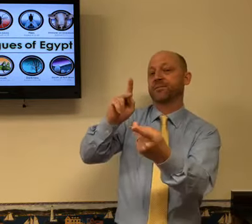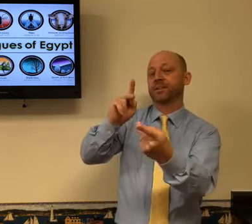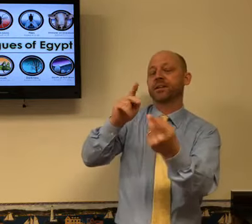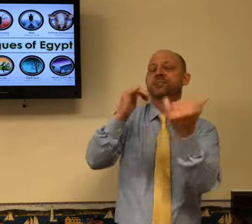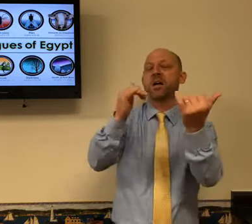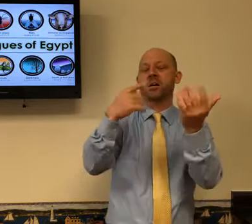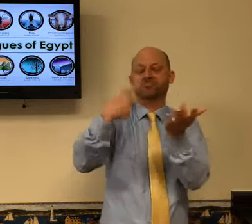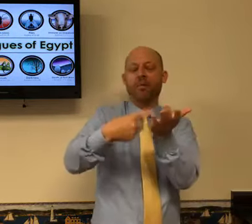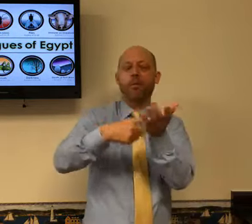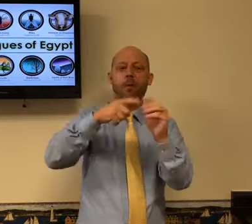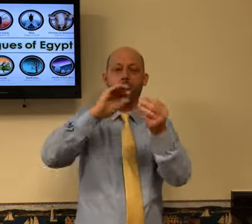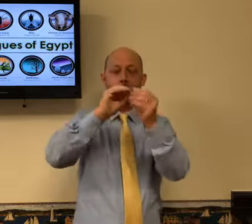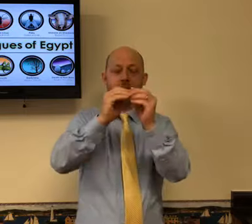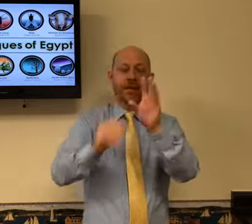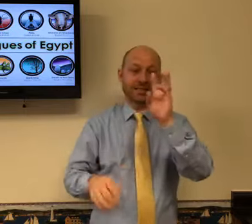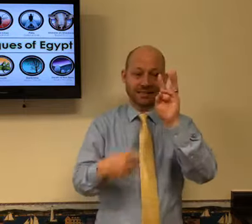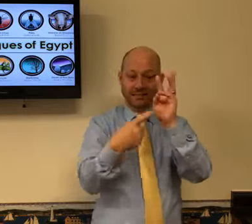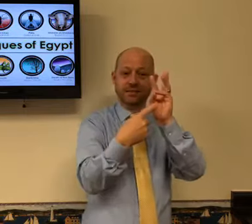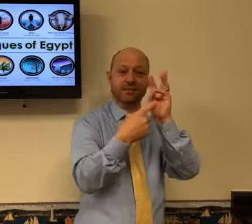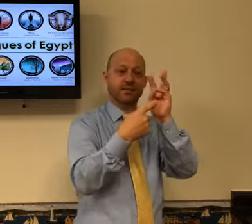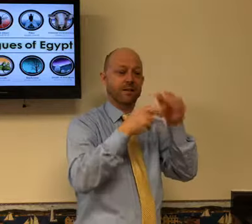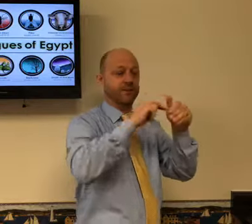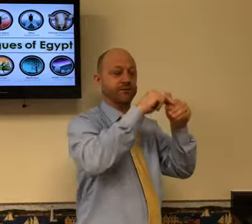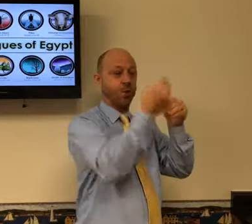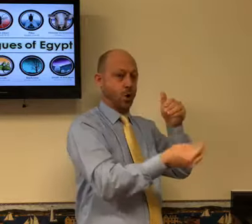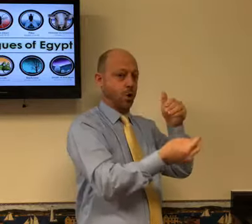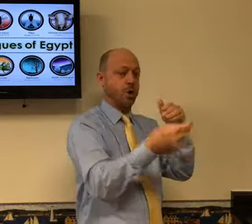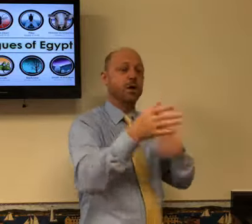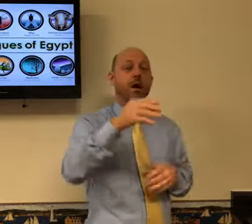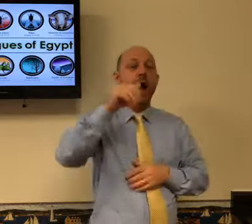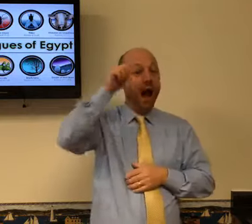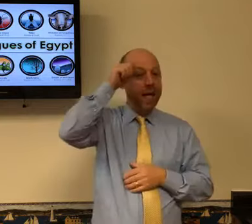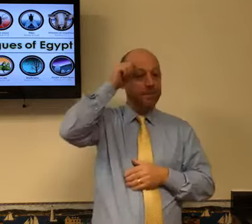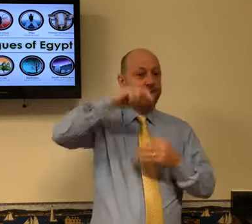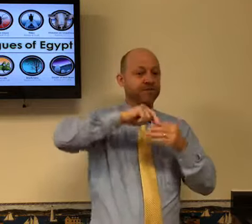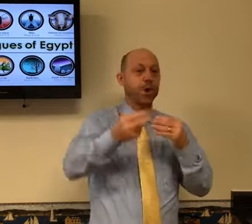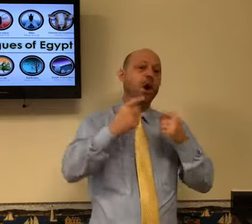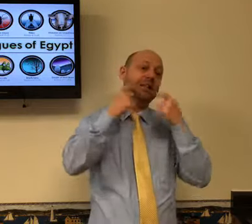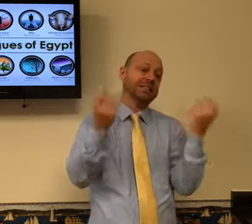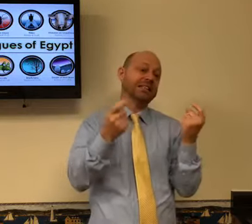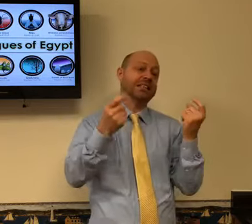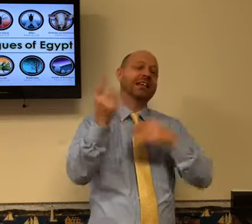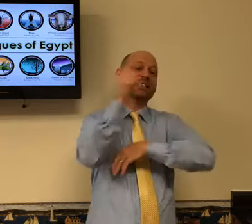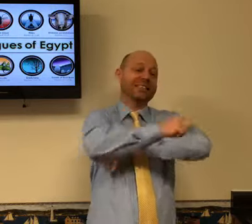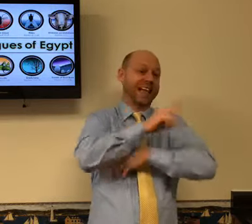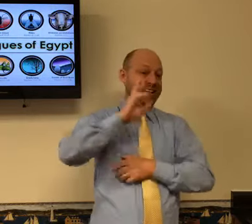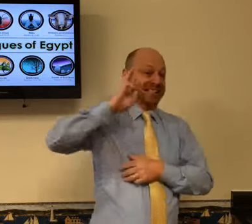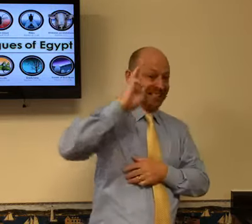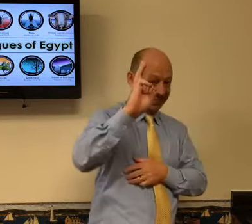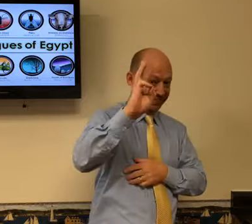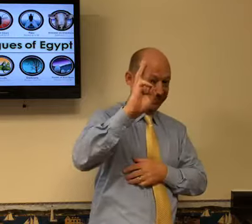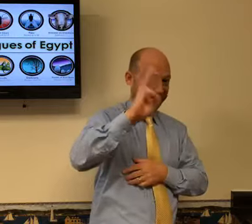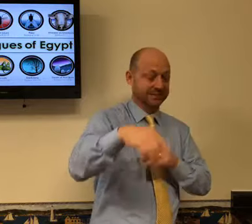seven, that's the number of perfection. But I want to talk about the number of six. That's the fall into sin.